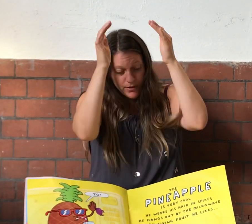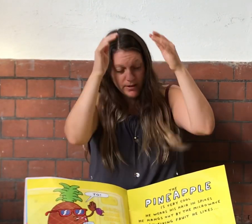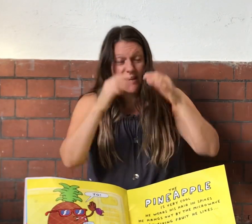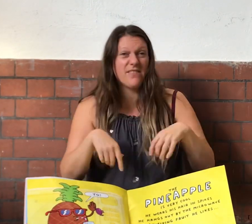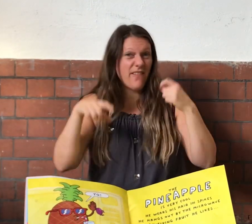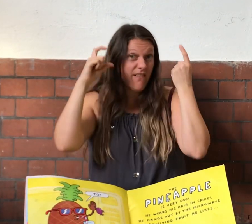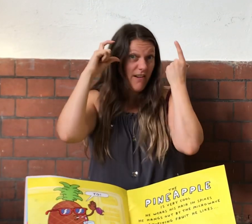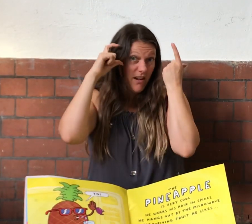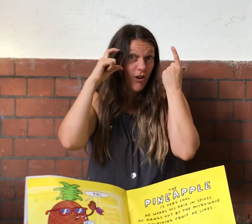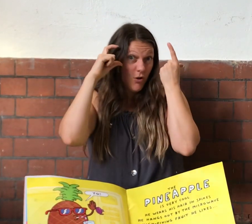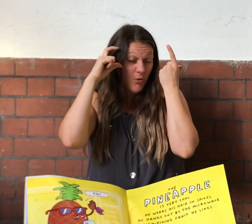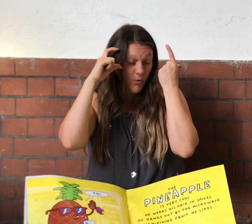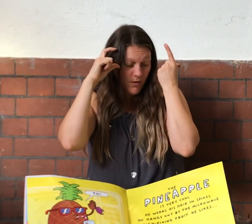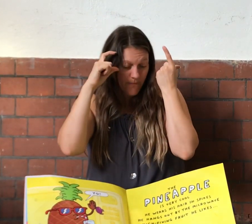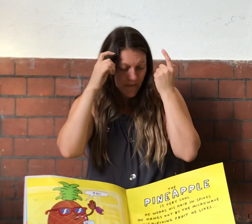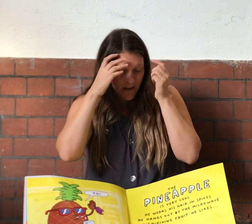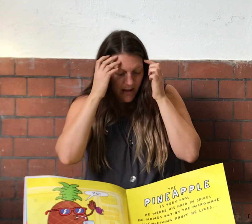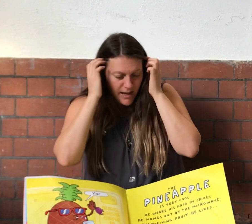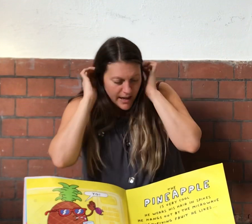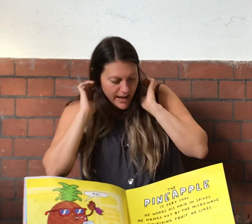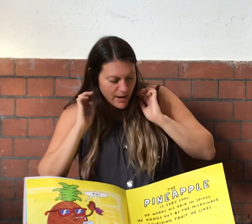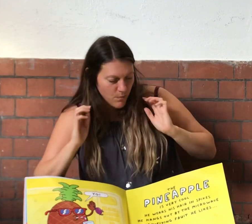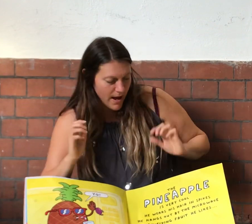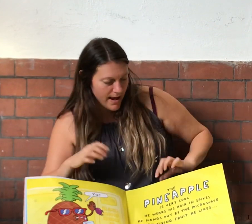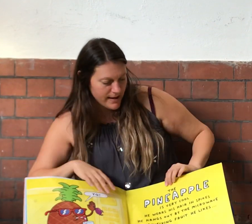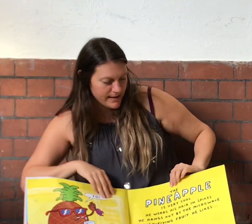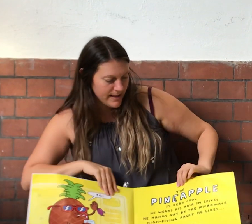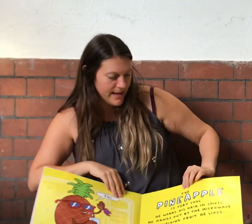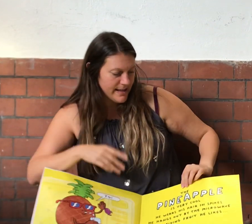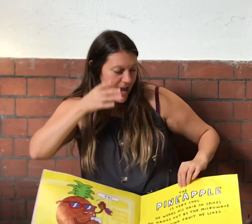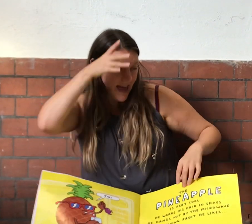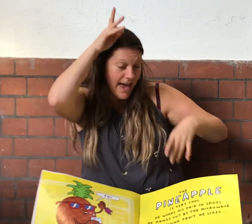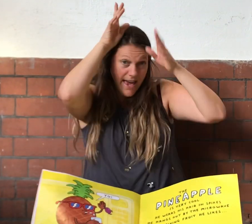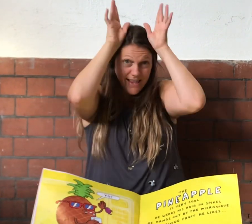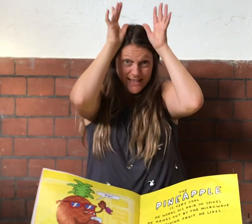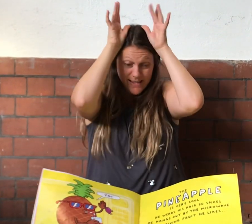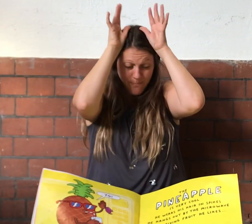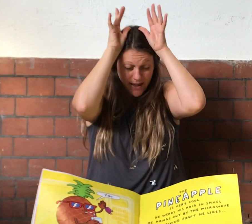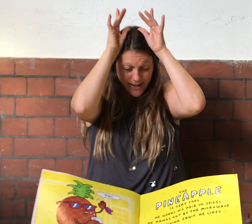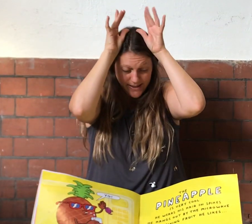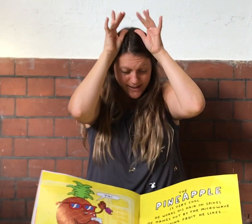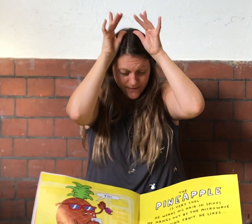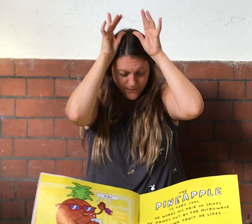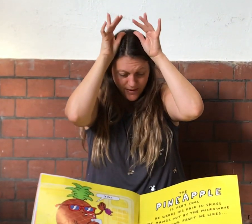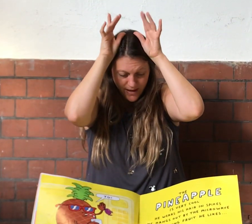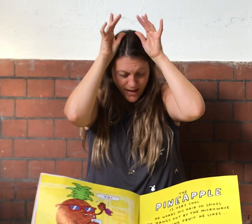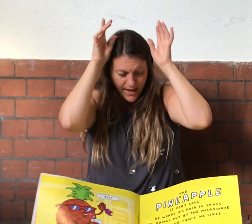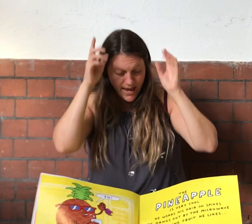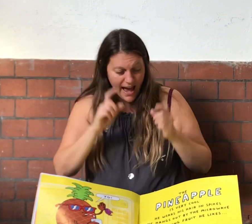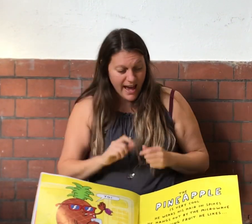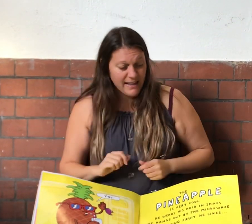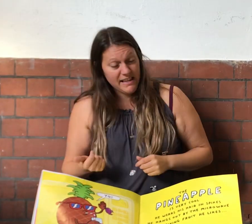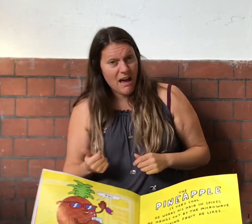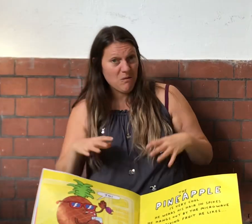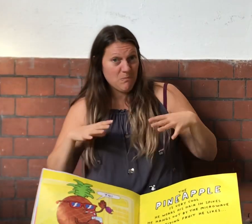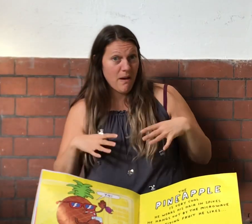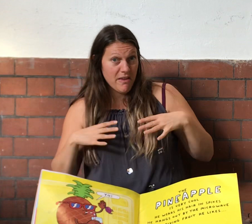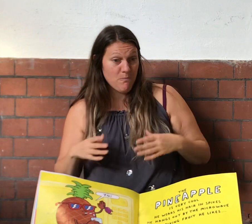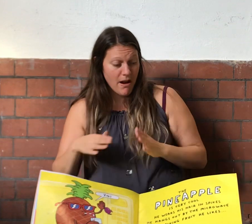is very cool. He wears his hair in spikes. He hangs out by the